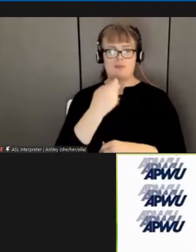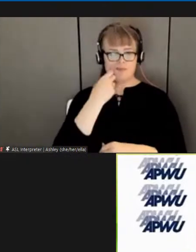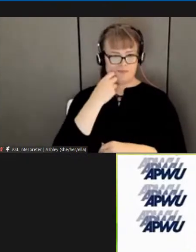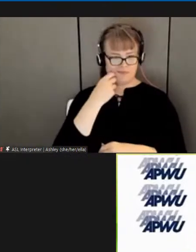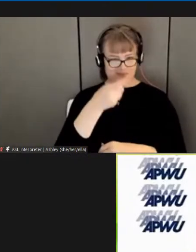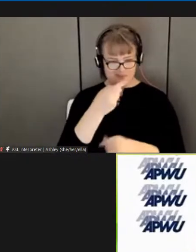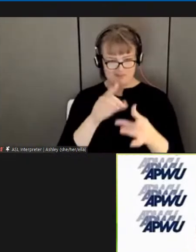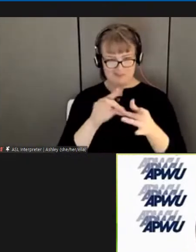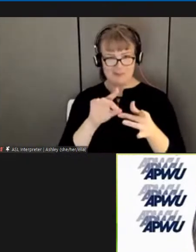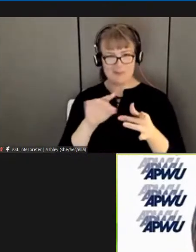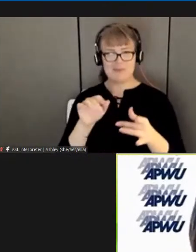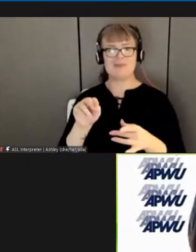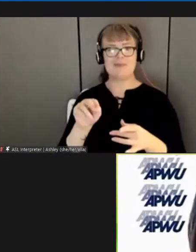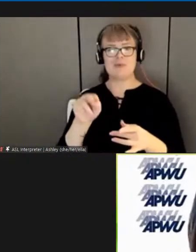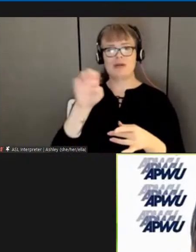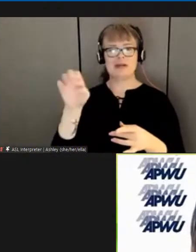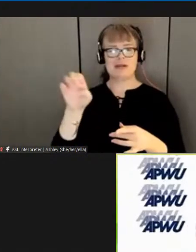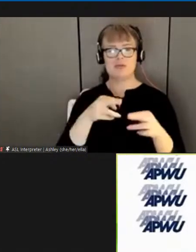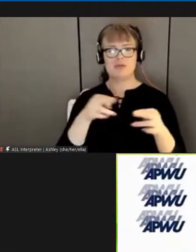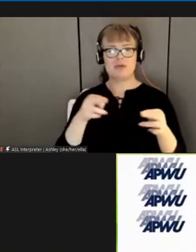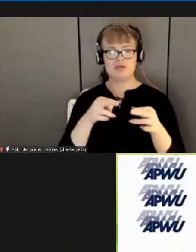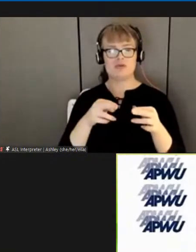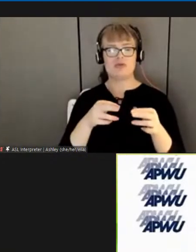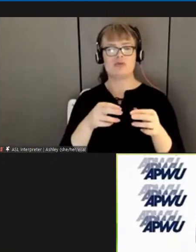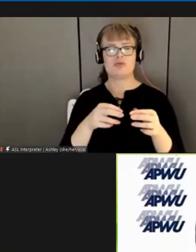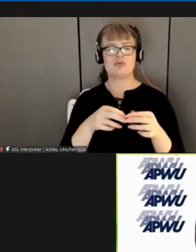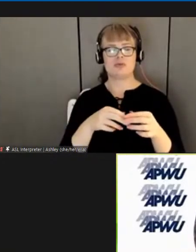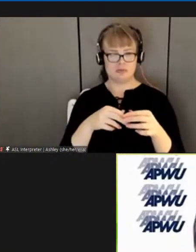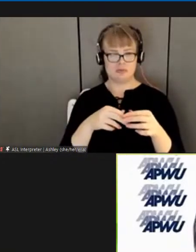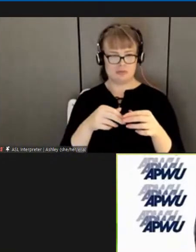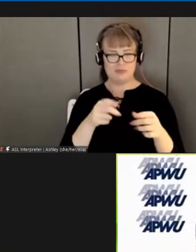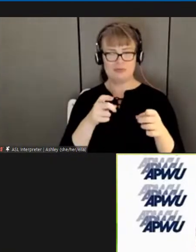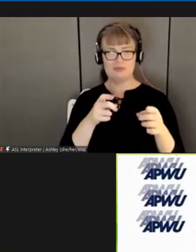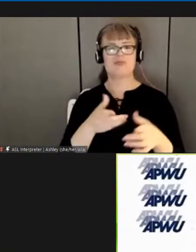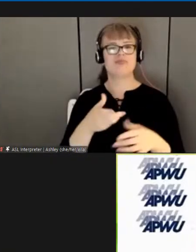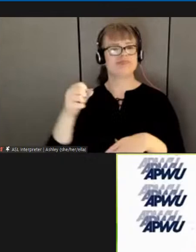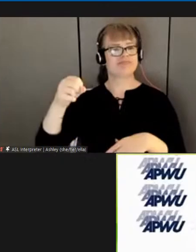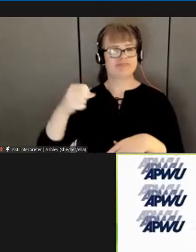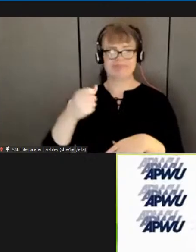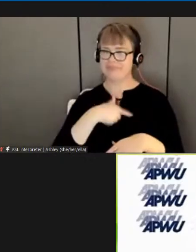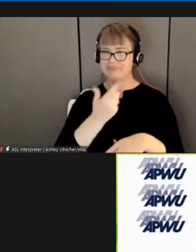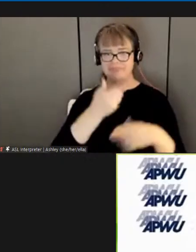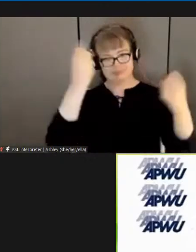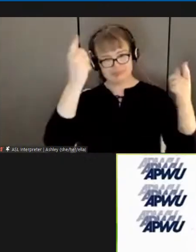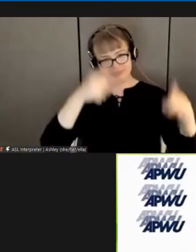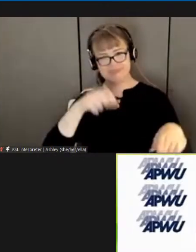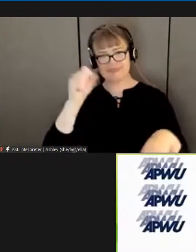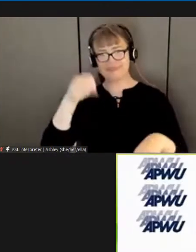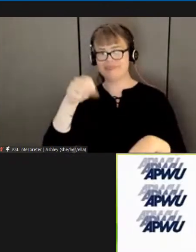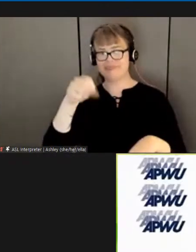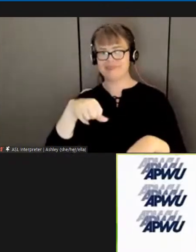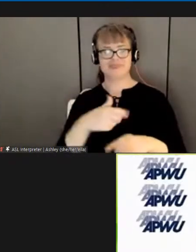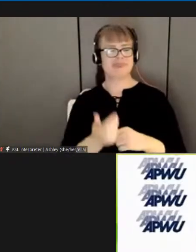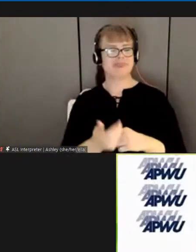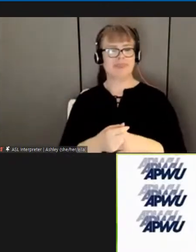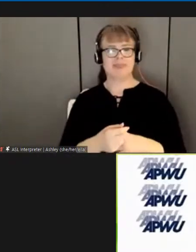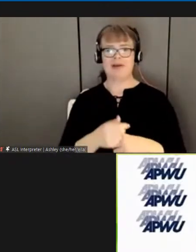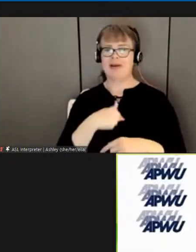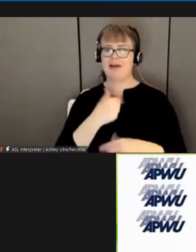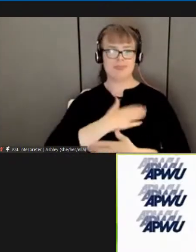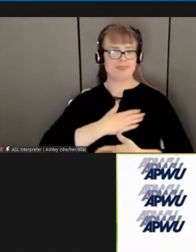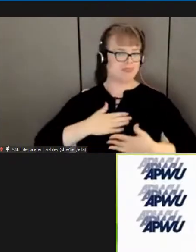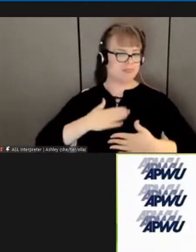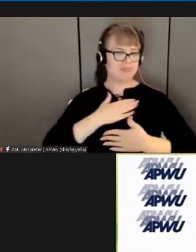i will say ditto save me some words i have appreciated today i have to give thanks